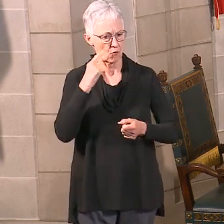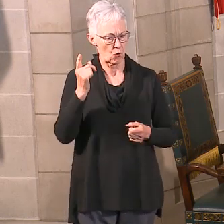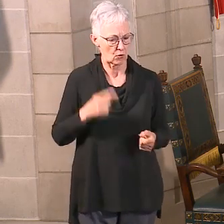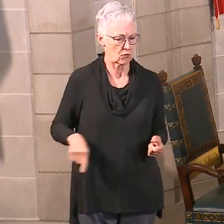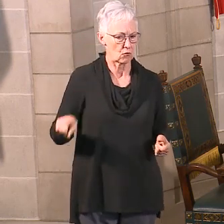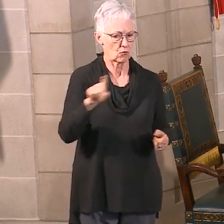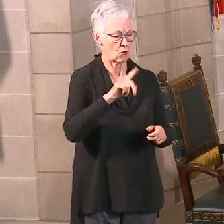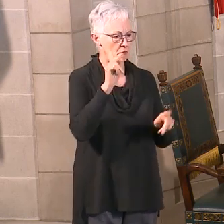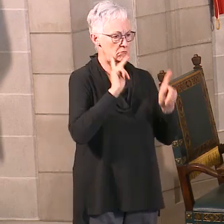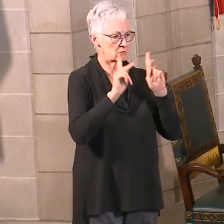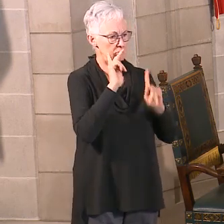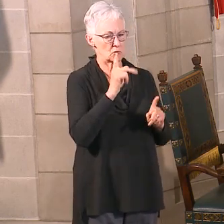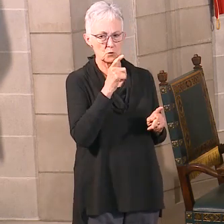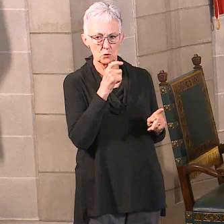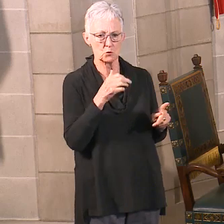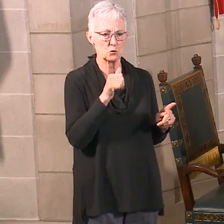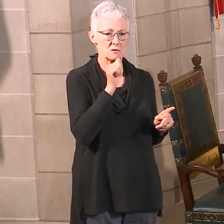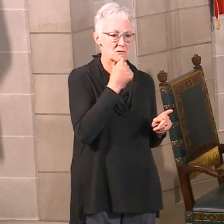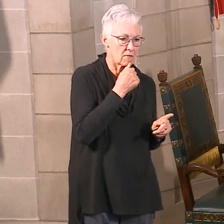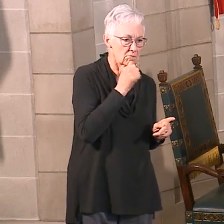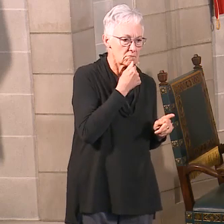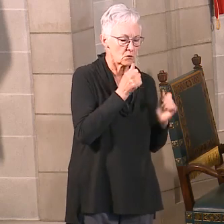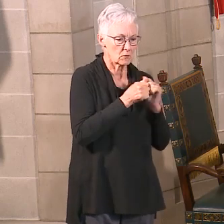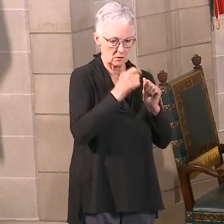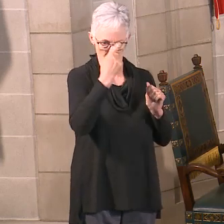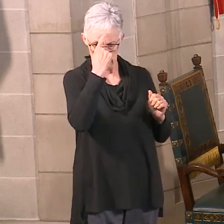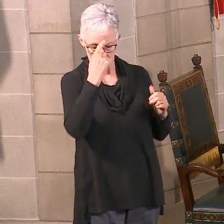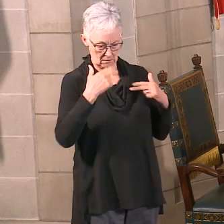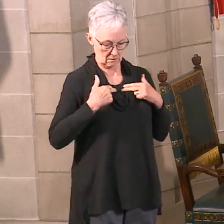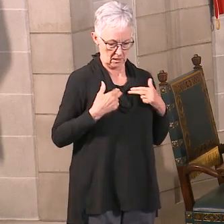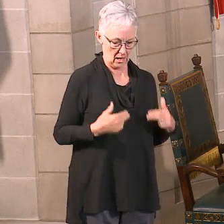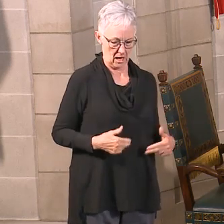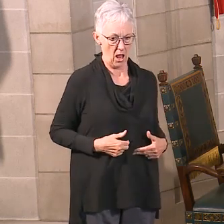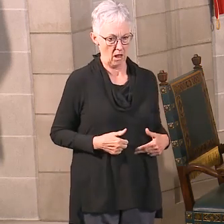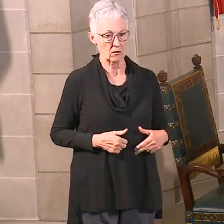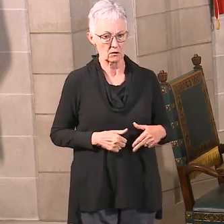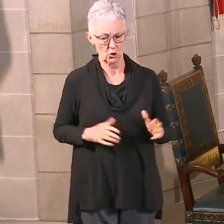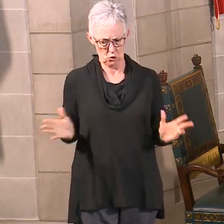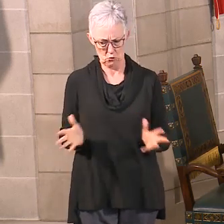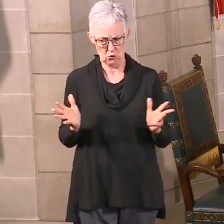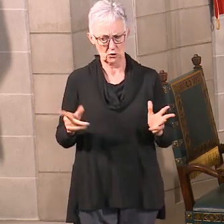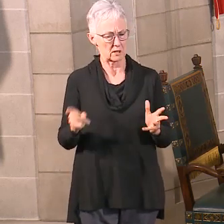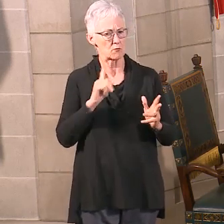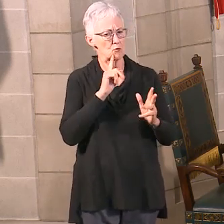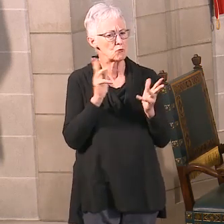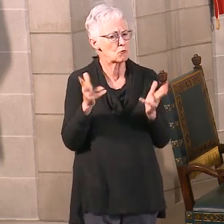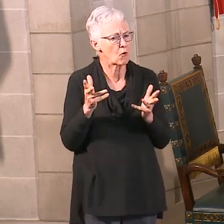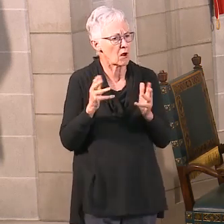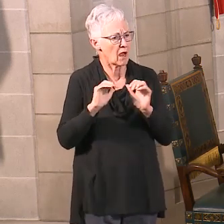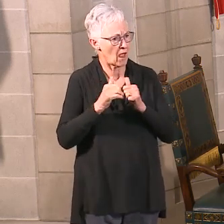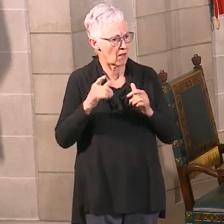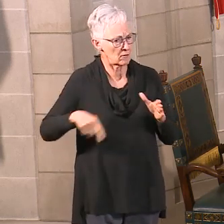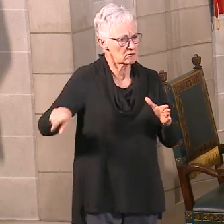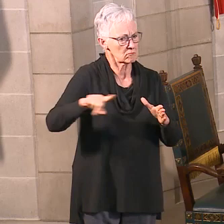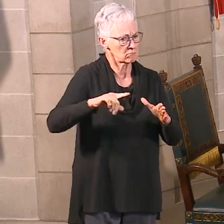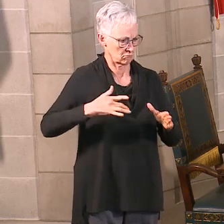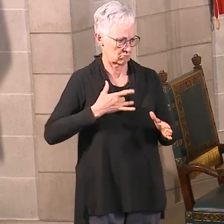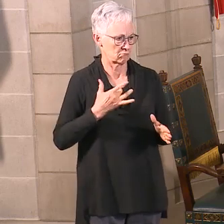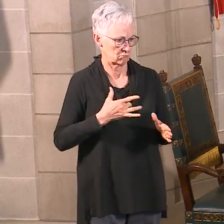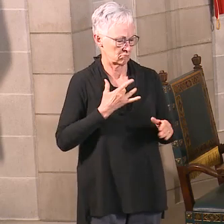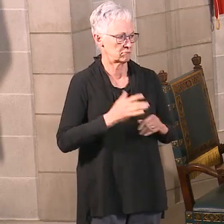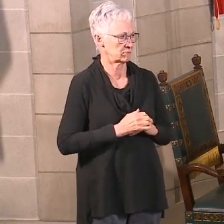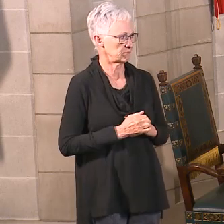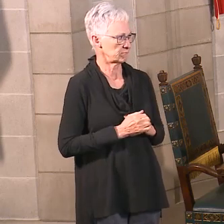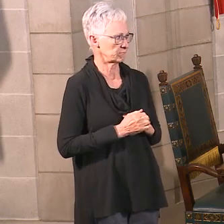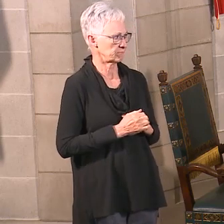health conversations. It's okay to ask for help. You're definitely not alone. As the director of our Division of Behavioral